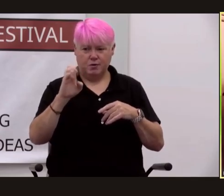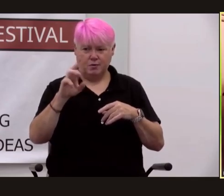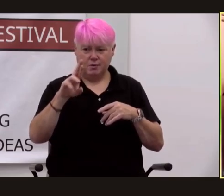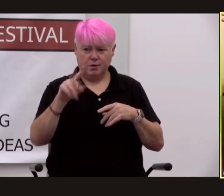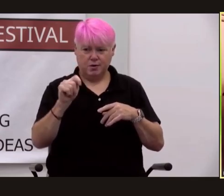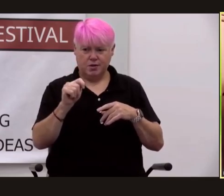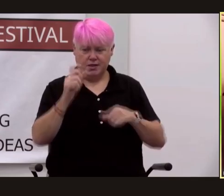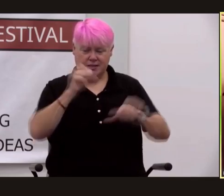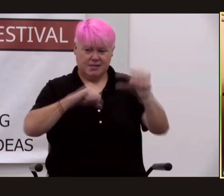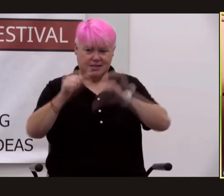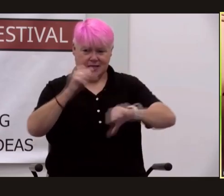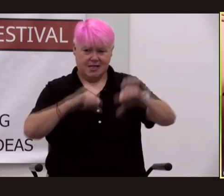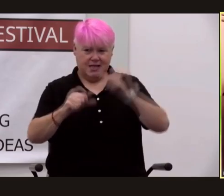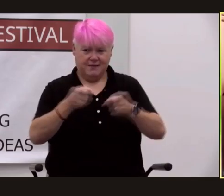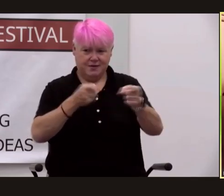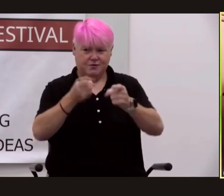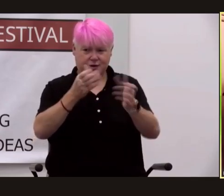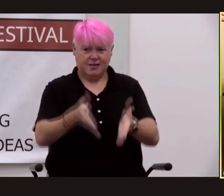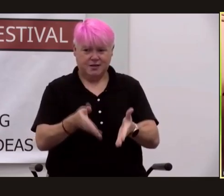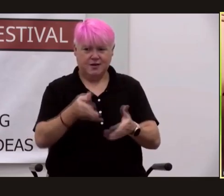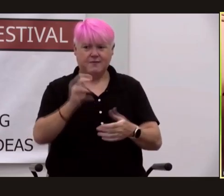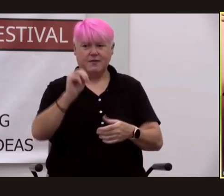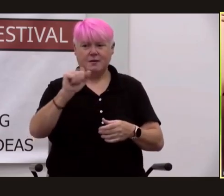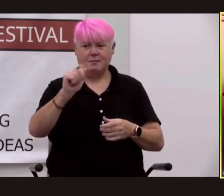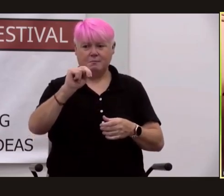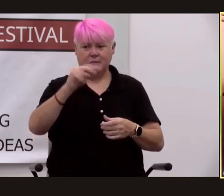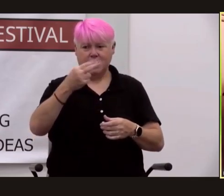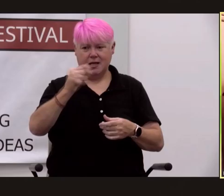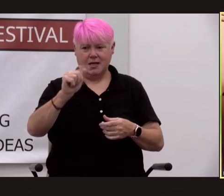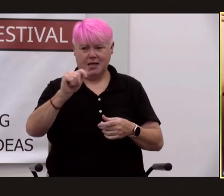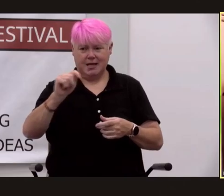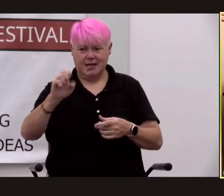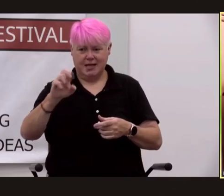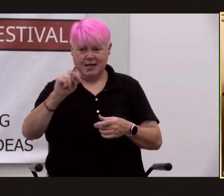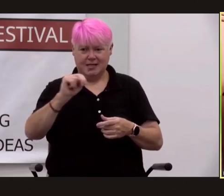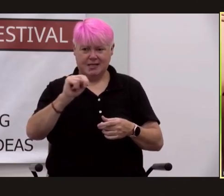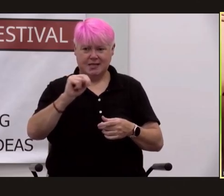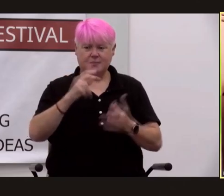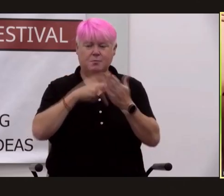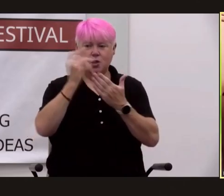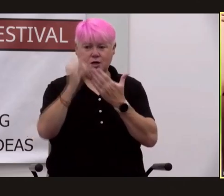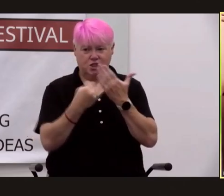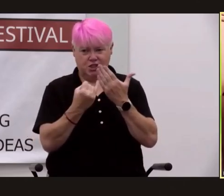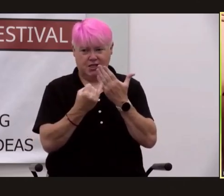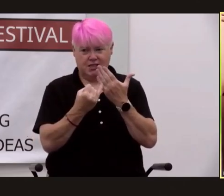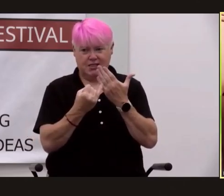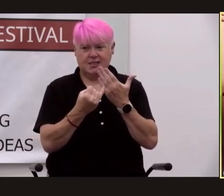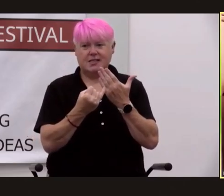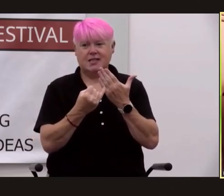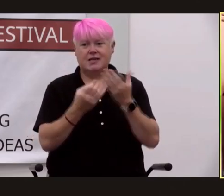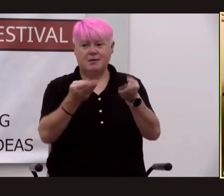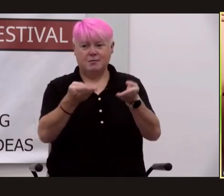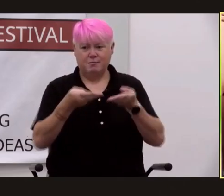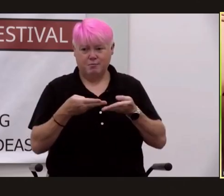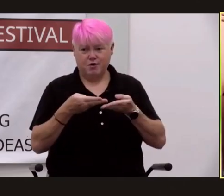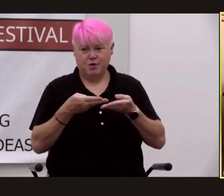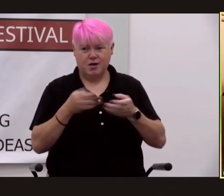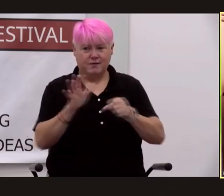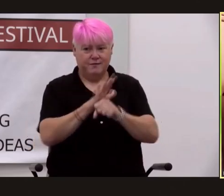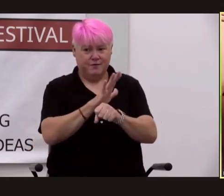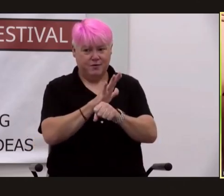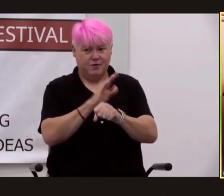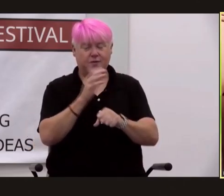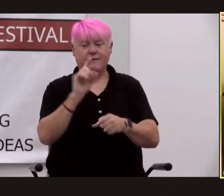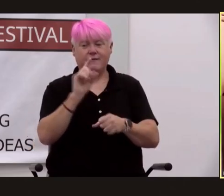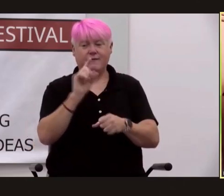of the manhattan project in los alamos new mexico uh brought to fruition the first ever